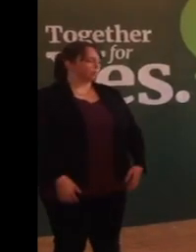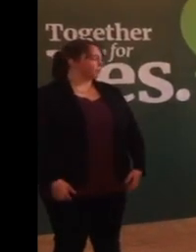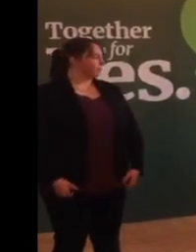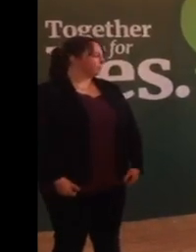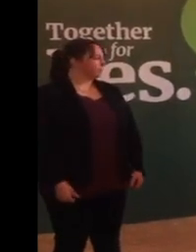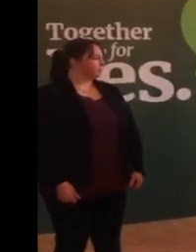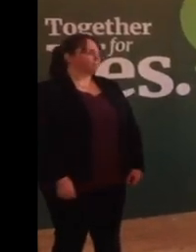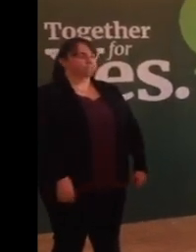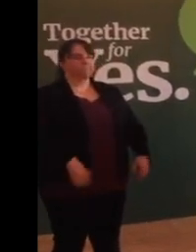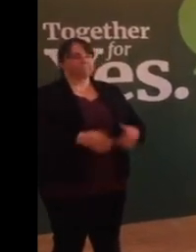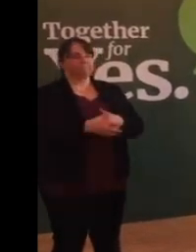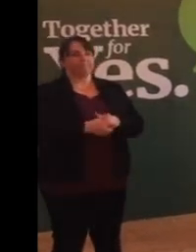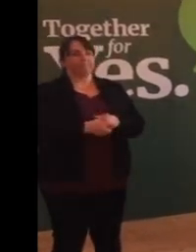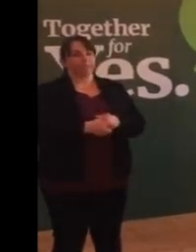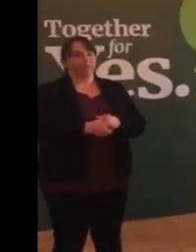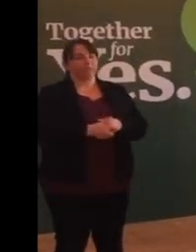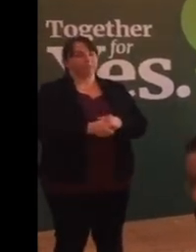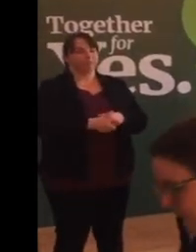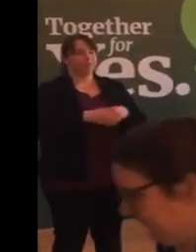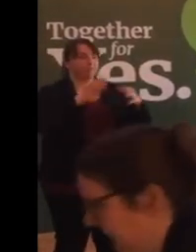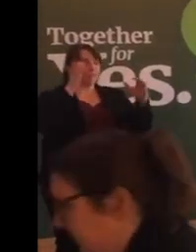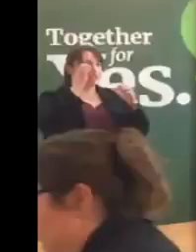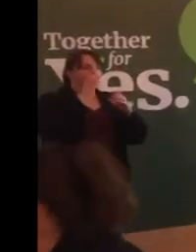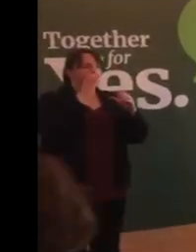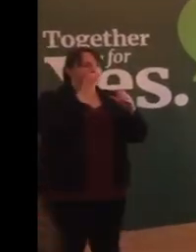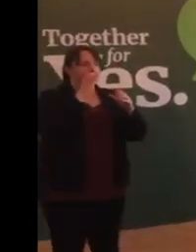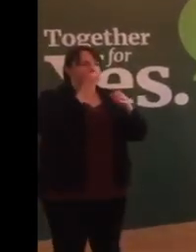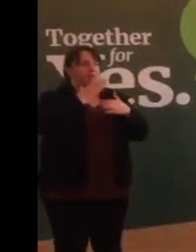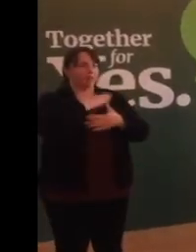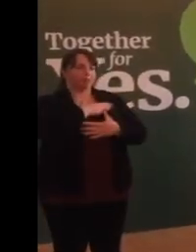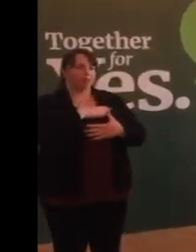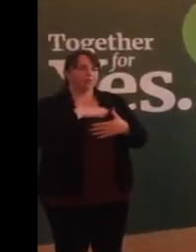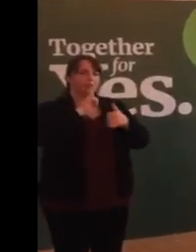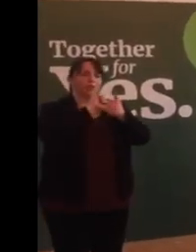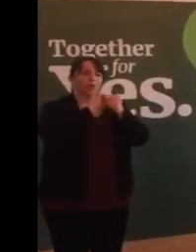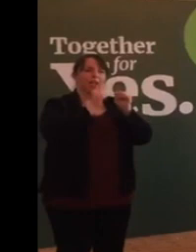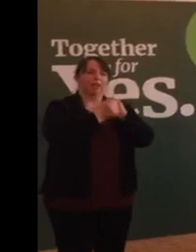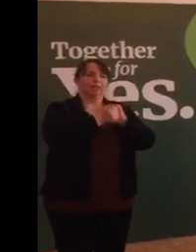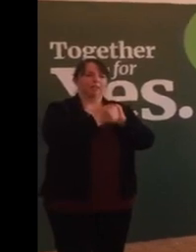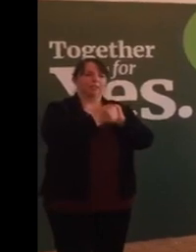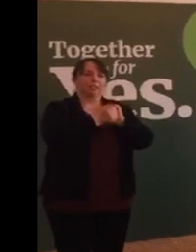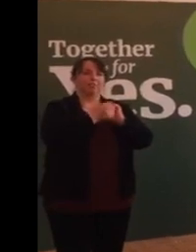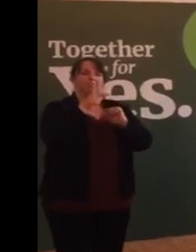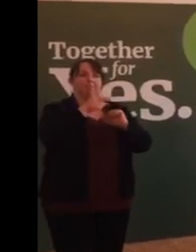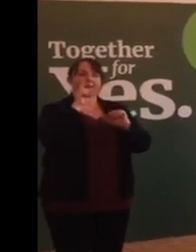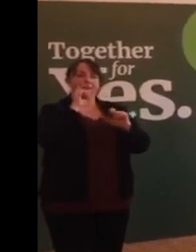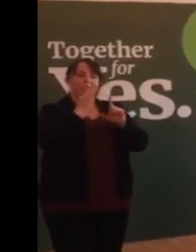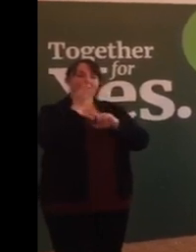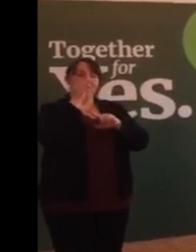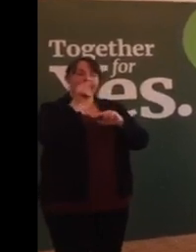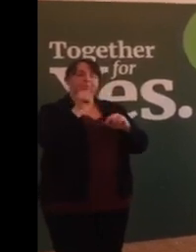Well, care, compassion and change. That's something to look forward to.